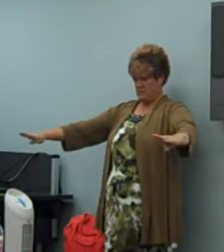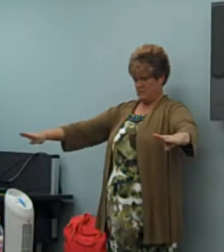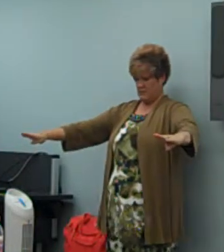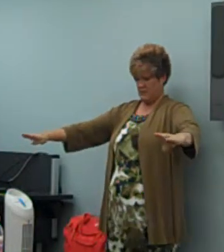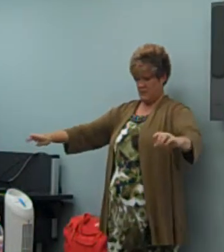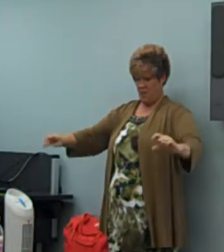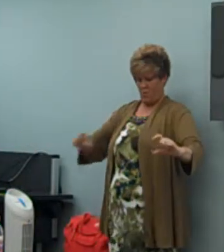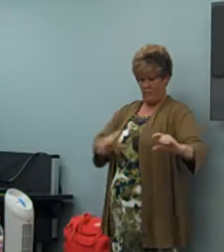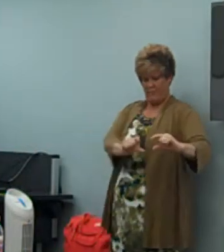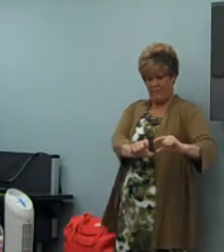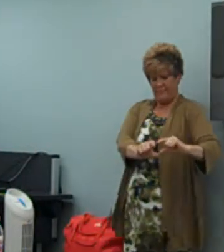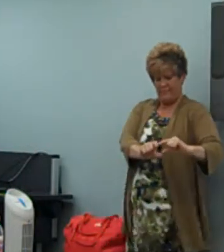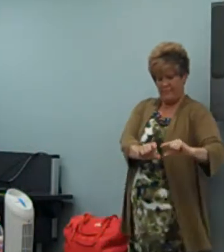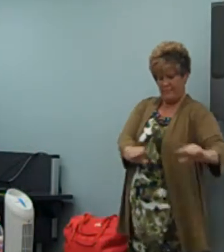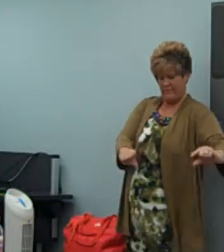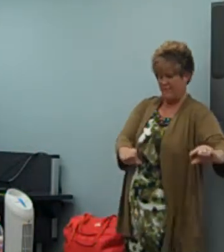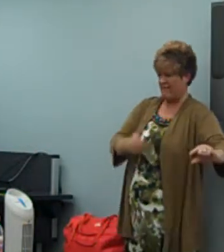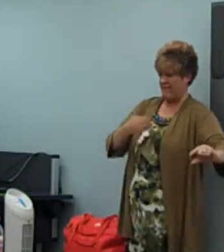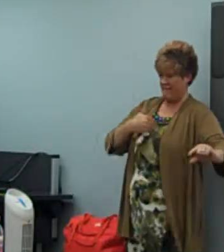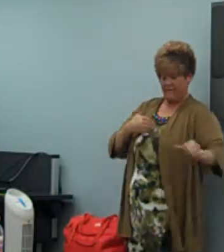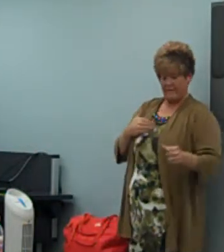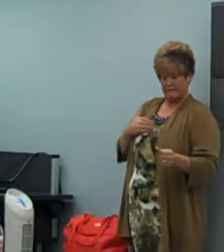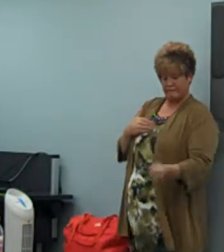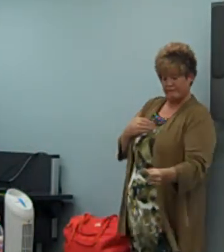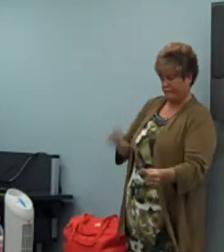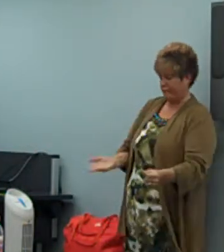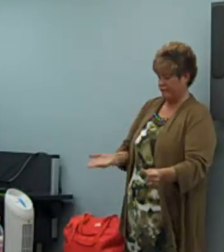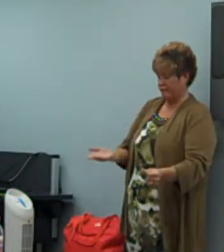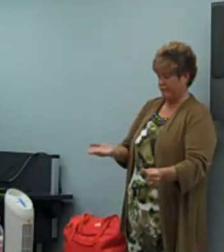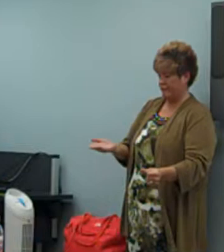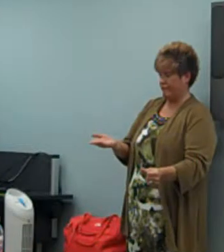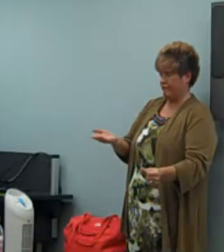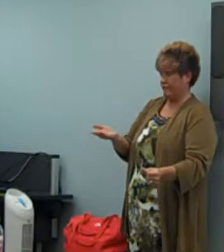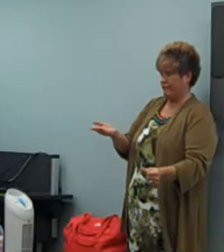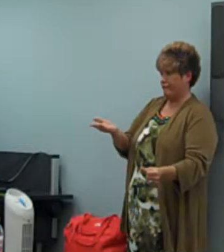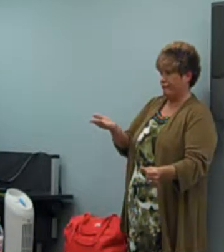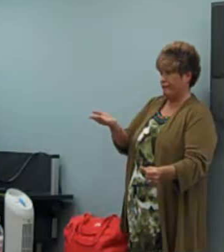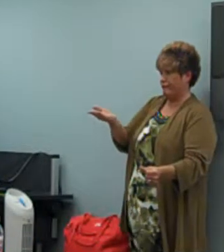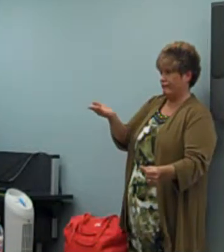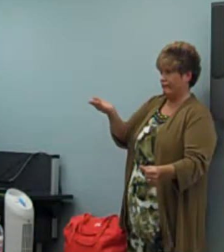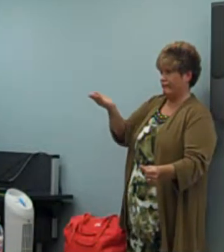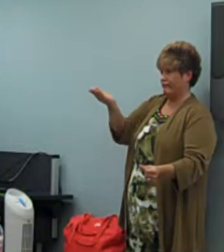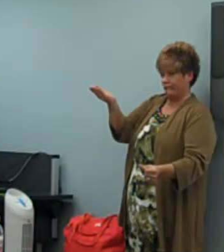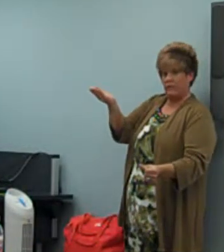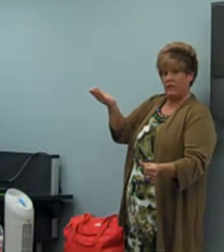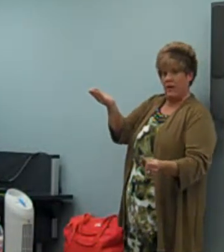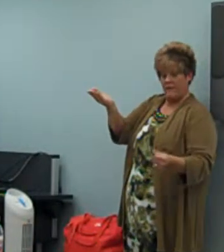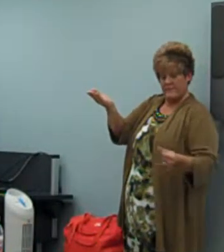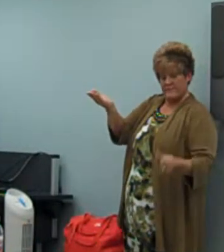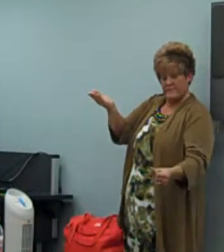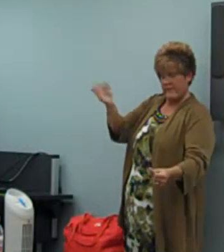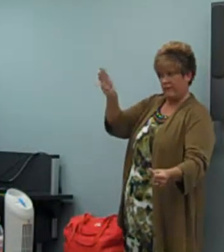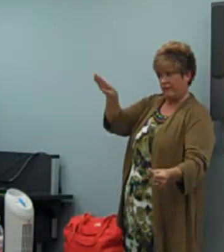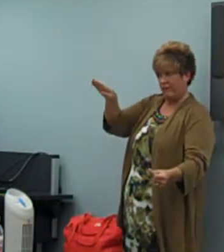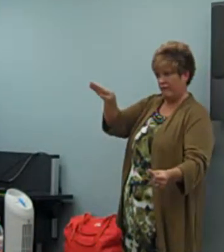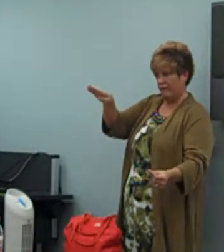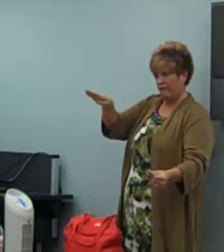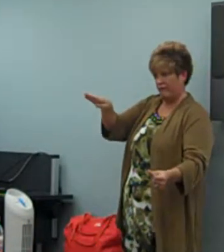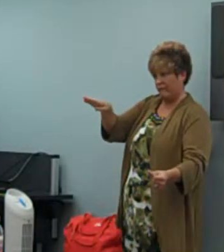you kind of have the option. So, the desk is kind of set up where you can raise the video monitor